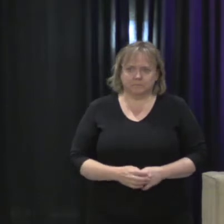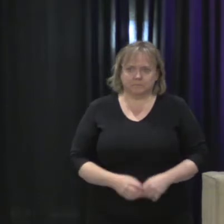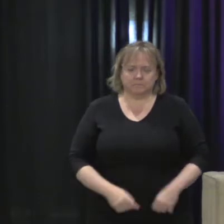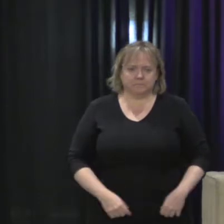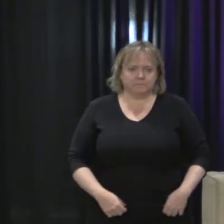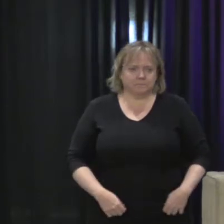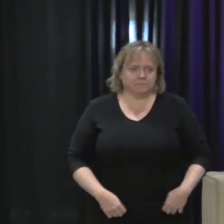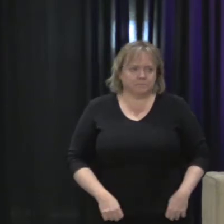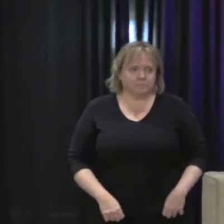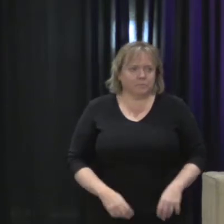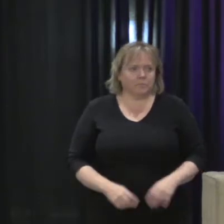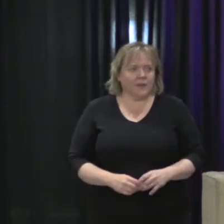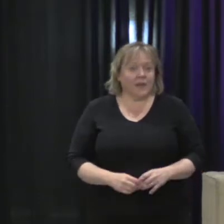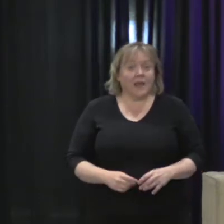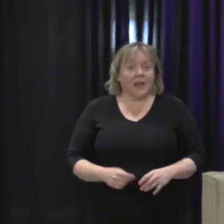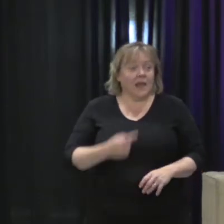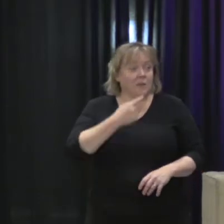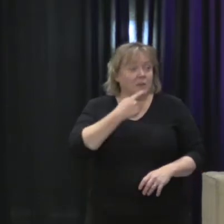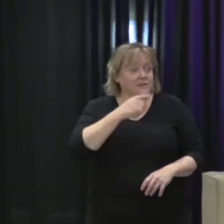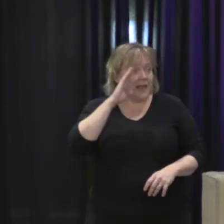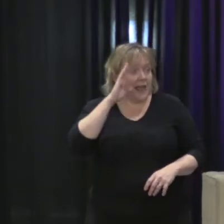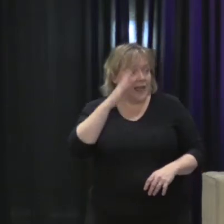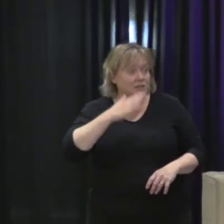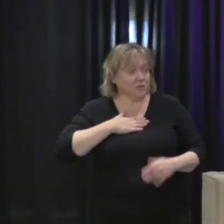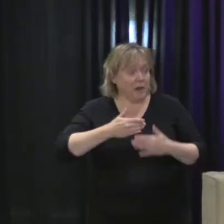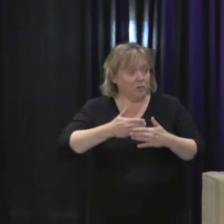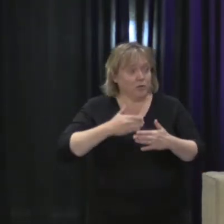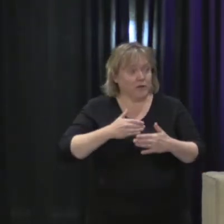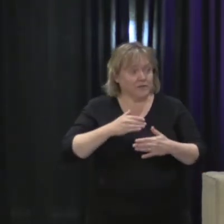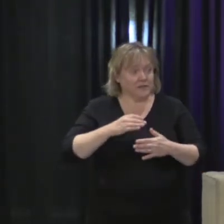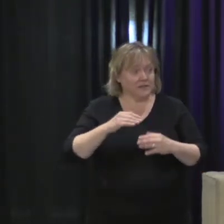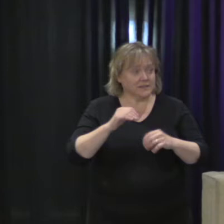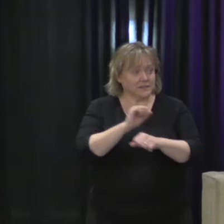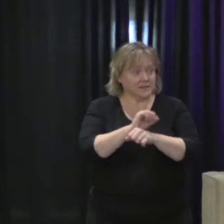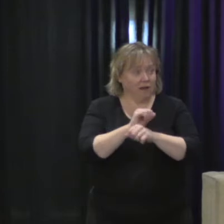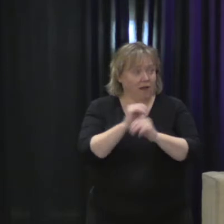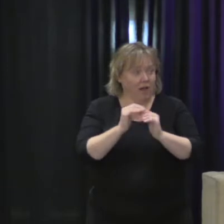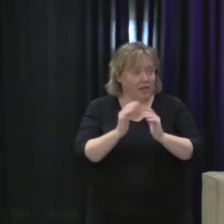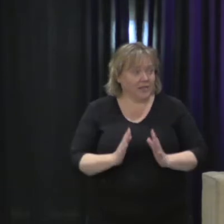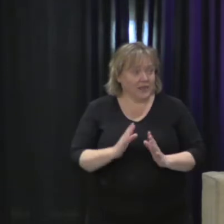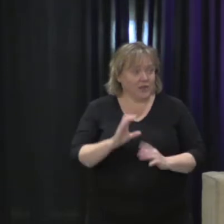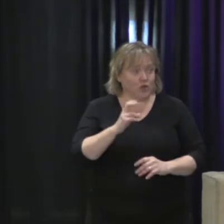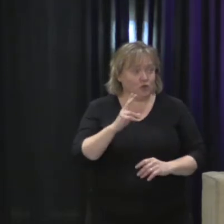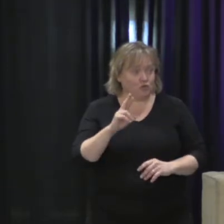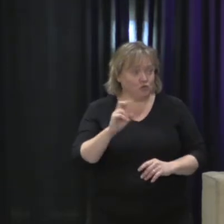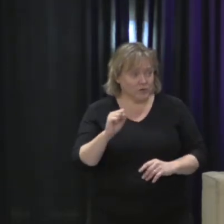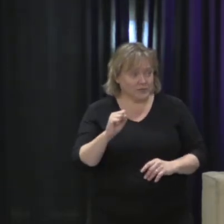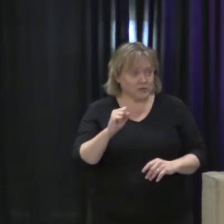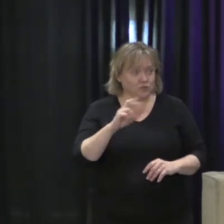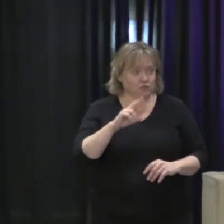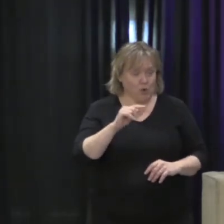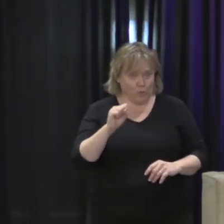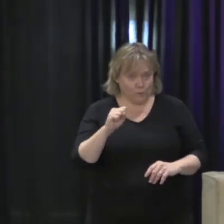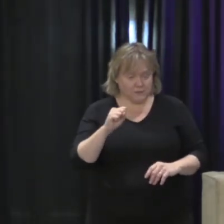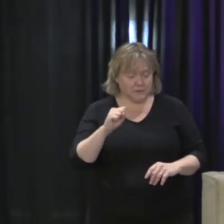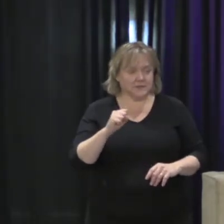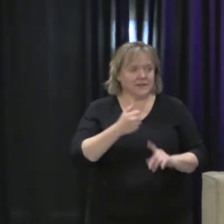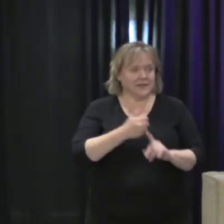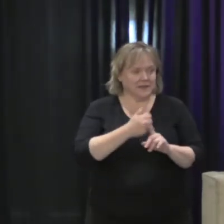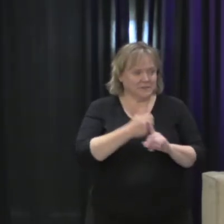I want to just kind of give a shout out to my previous colleague, Chris Rose, who was at the Department of Justice and interned,